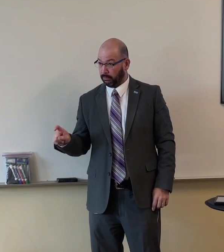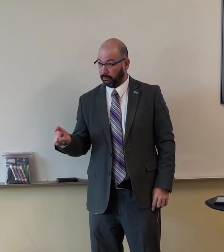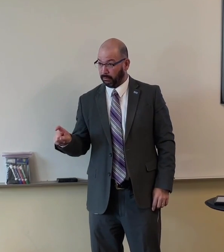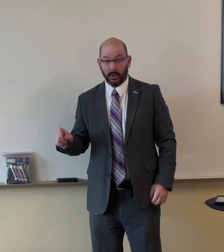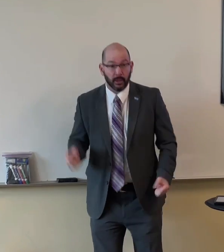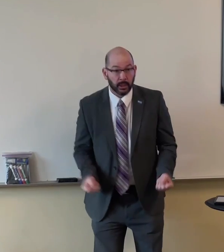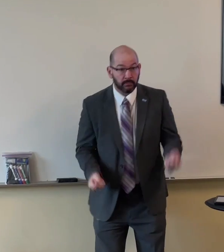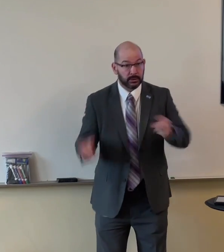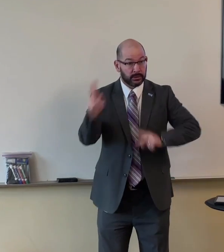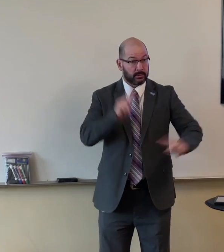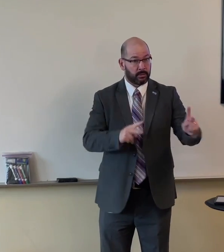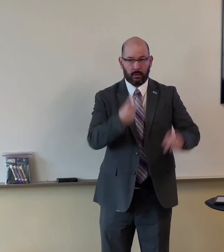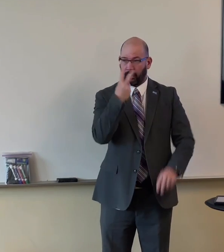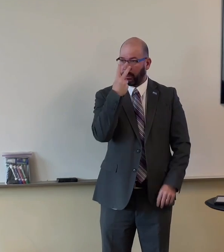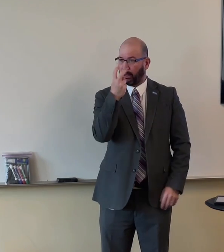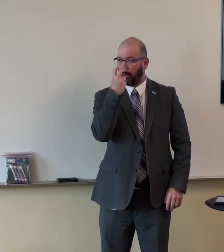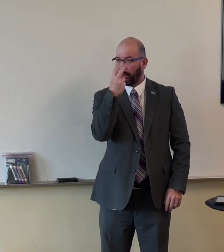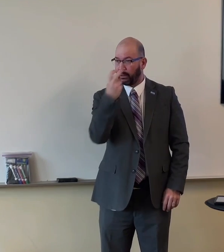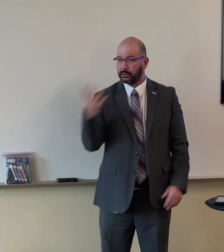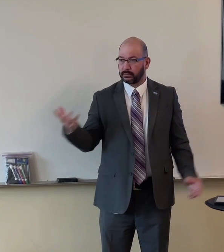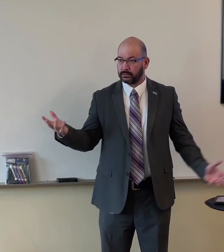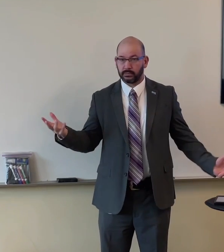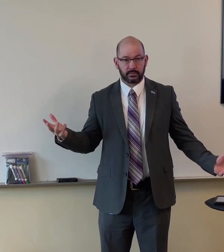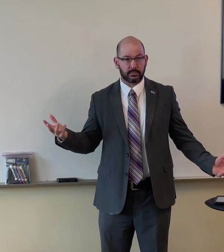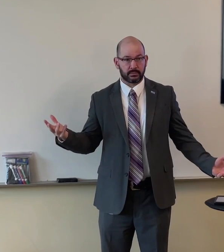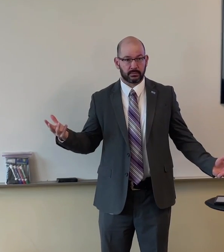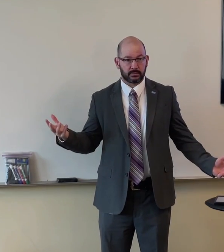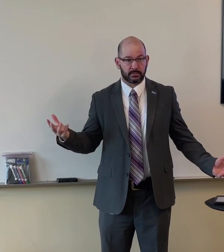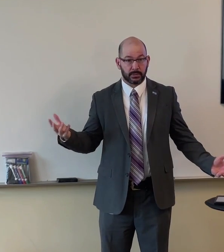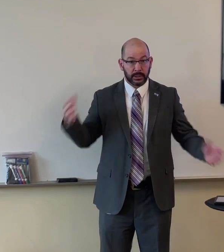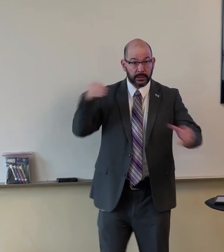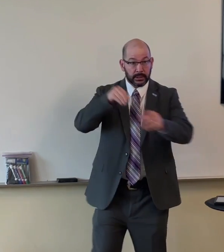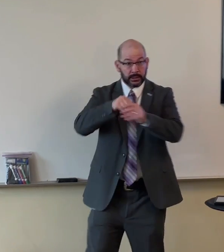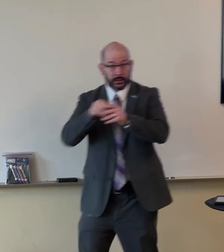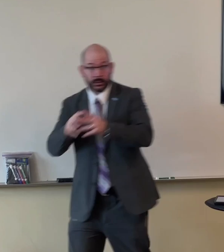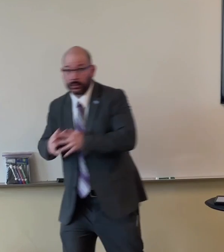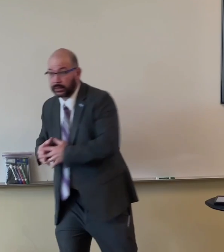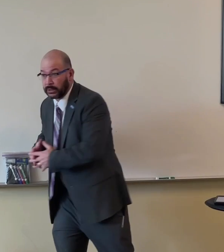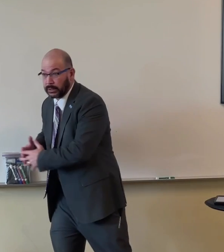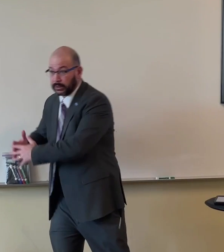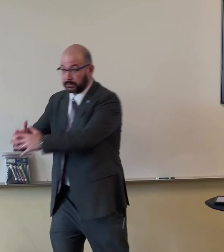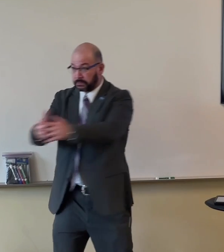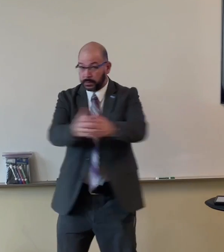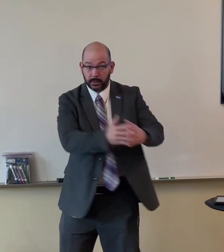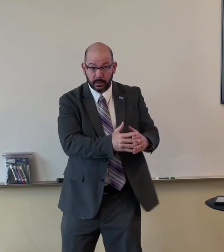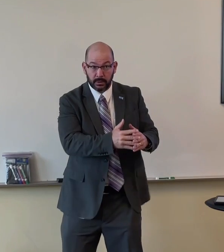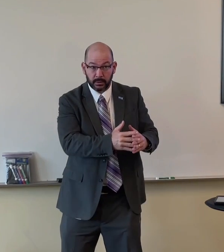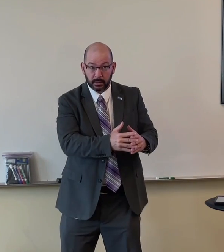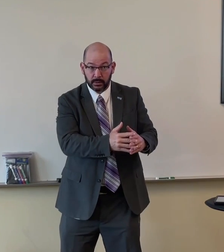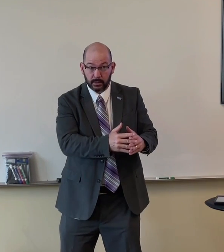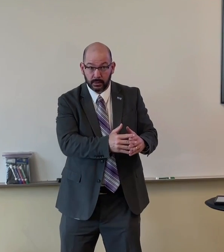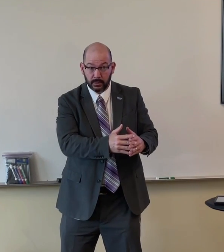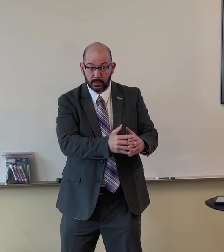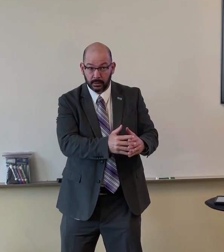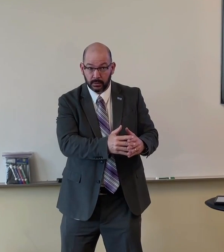And then we're going to talk about, in the future, is God real? Some people doubt that, especially in America.